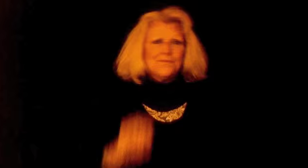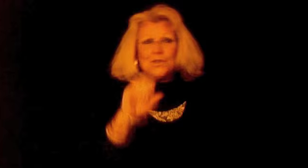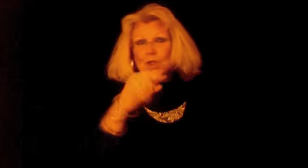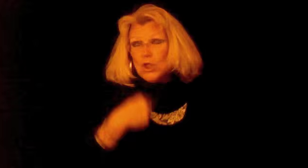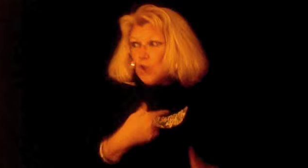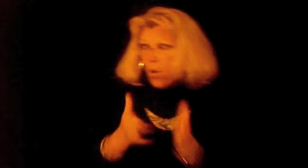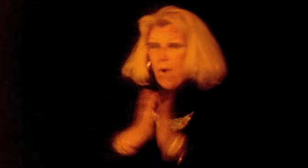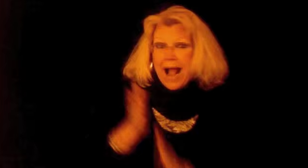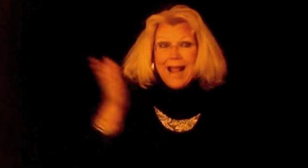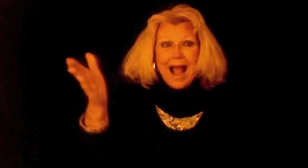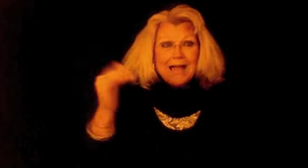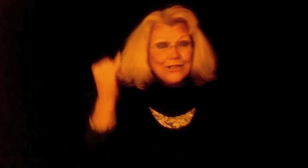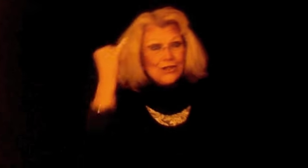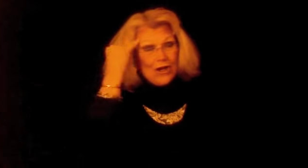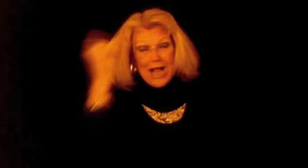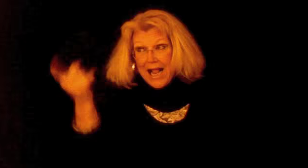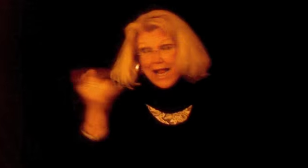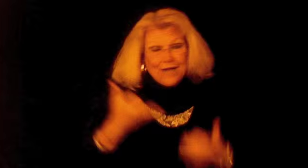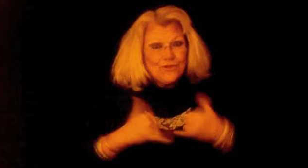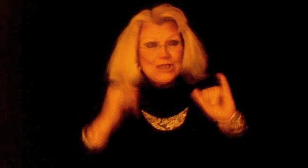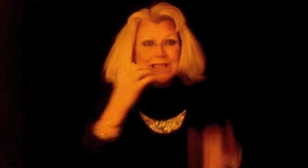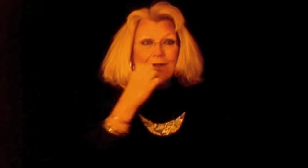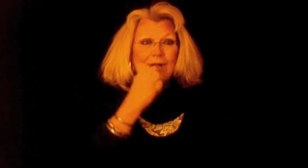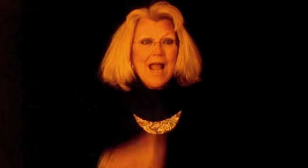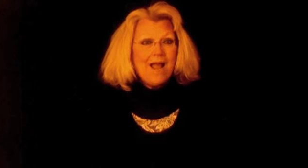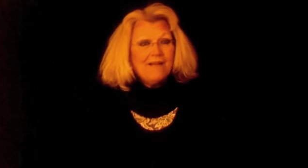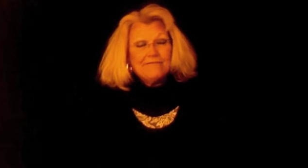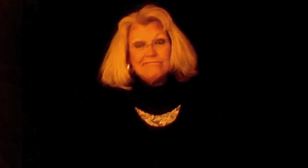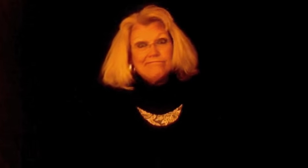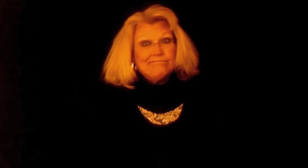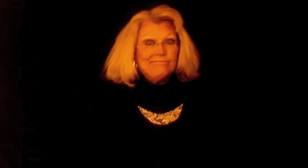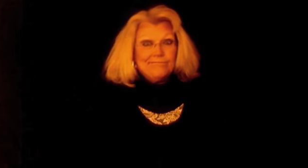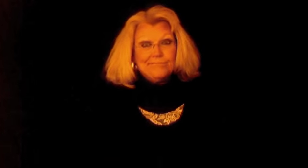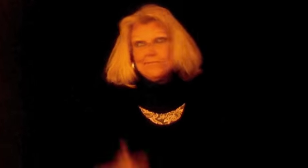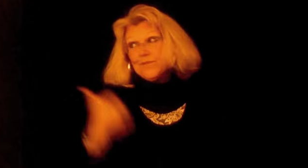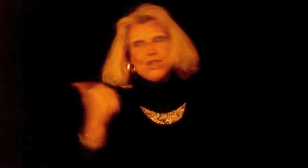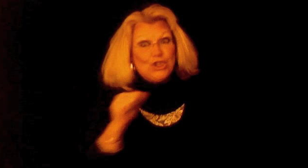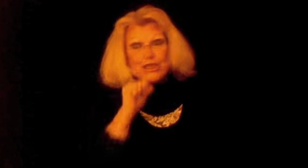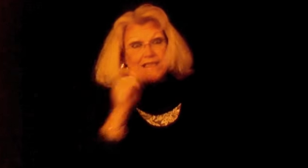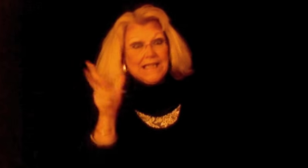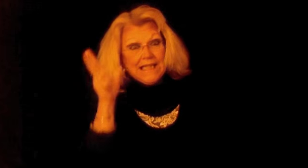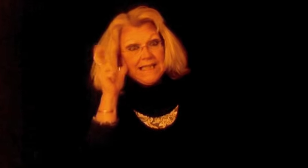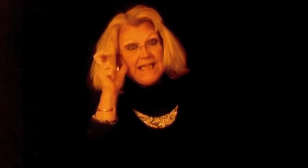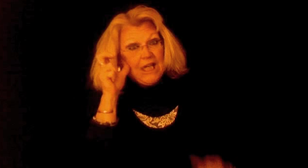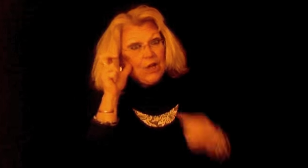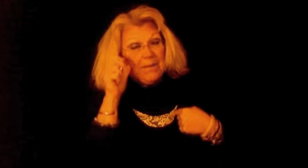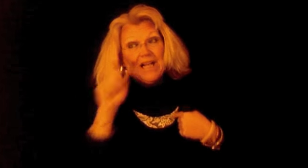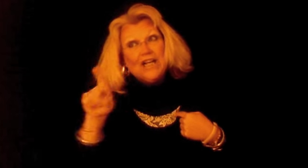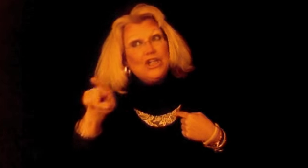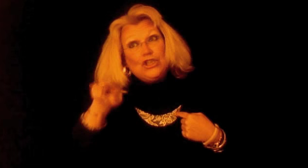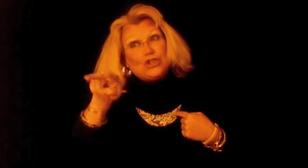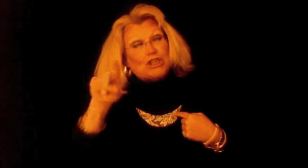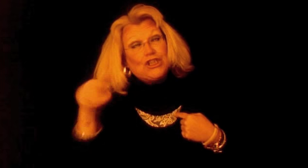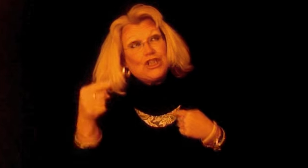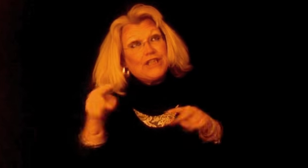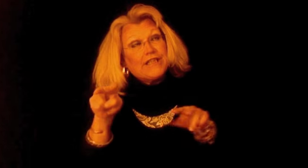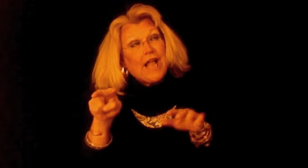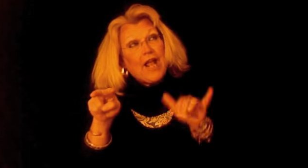So I asked her if she still cared She didn't hear me She just said